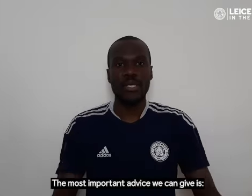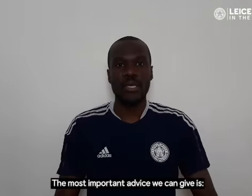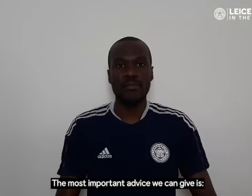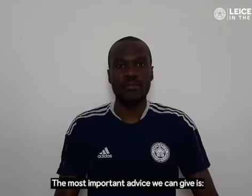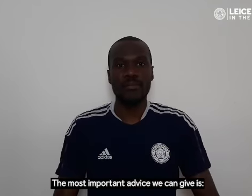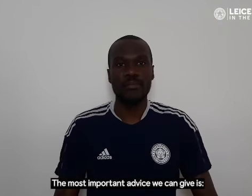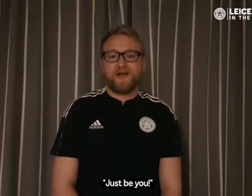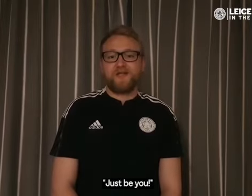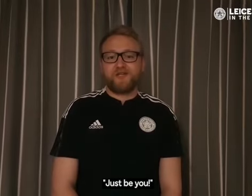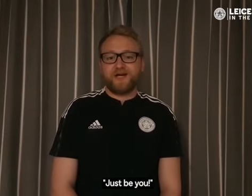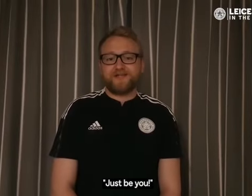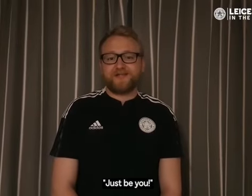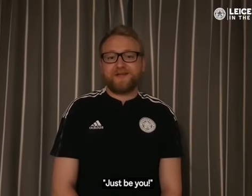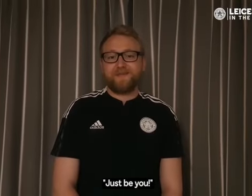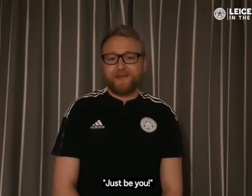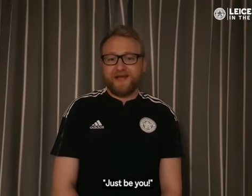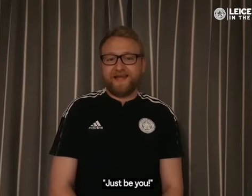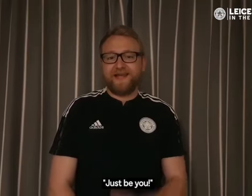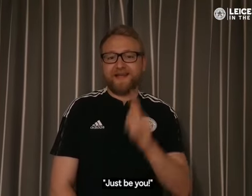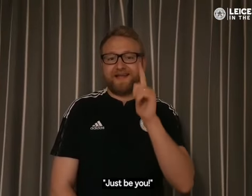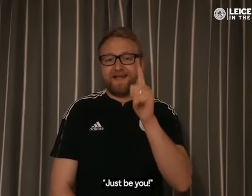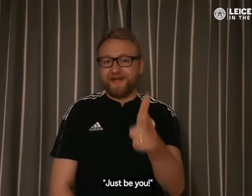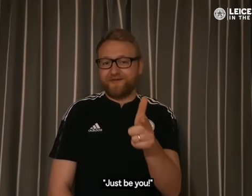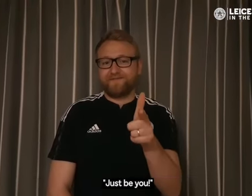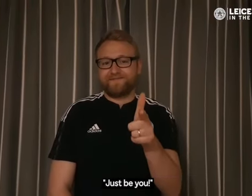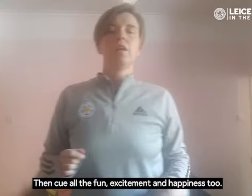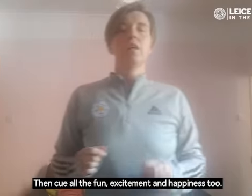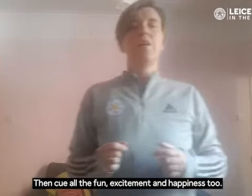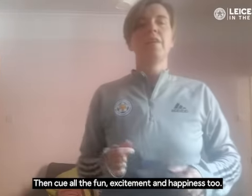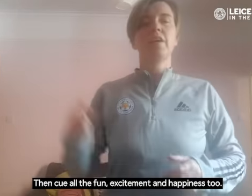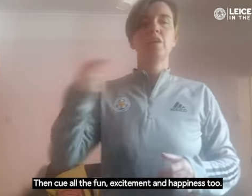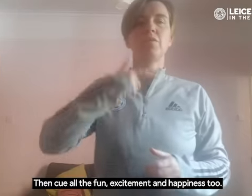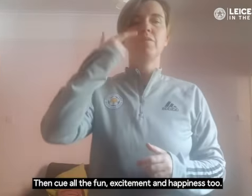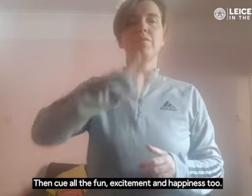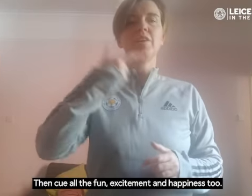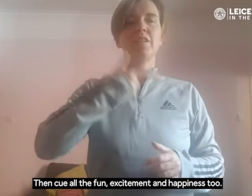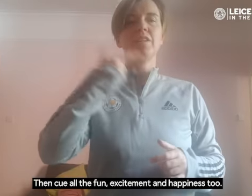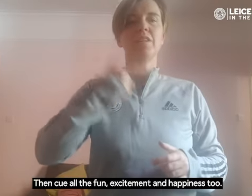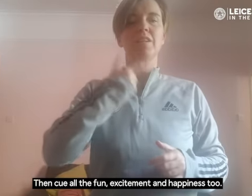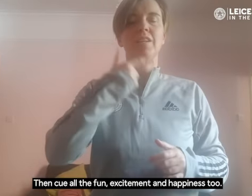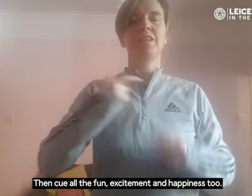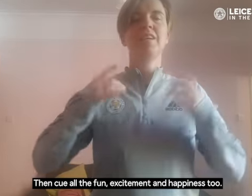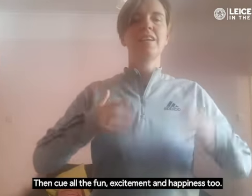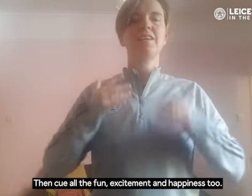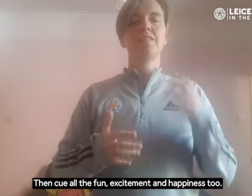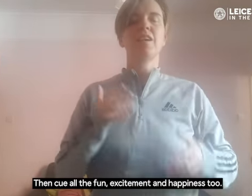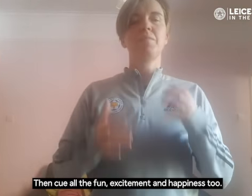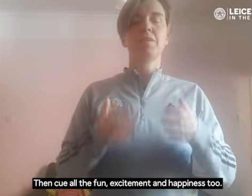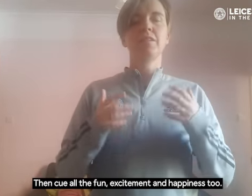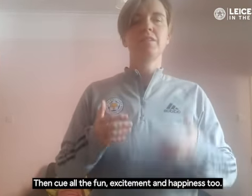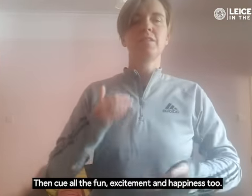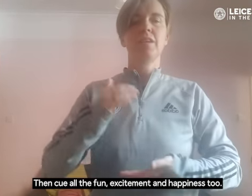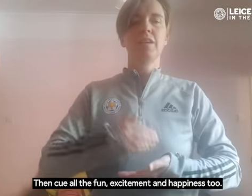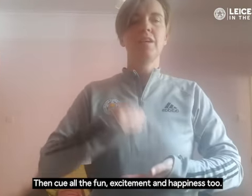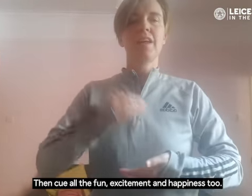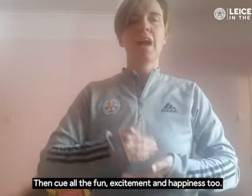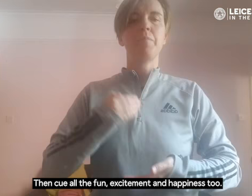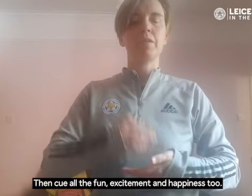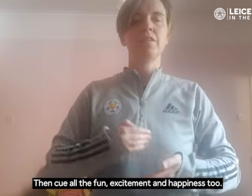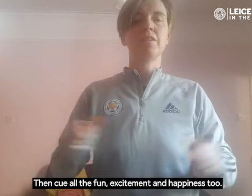can give. Just be you. And make you the fun, excitement and happiness